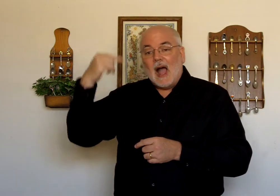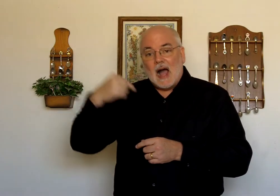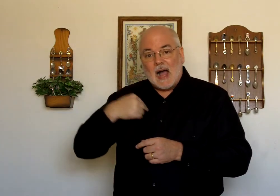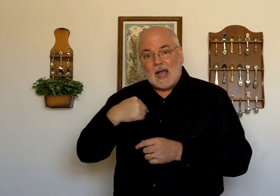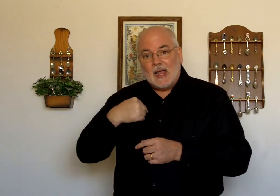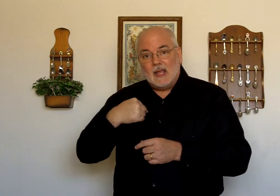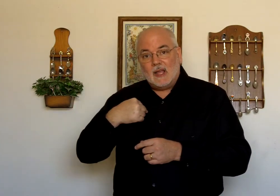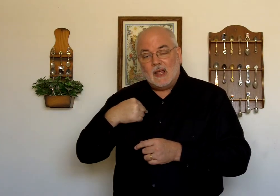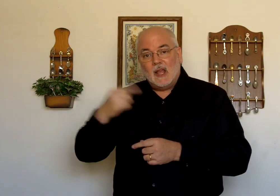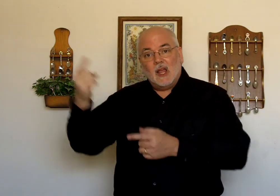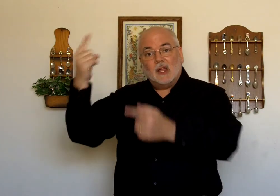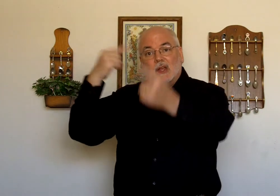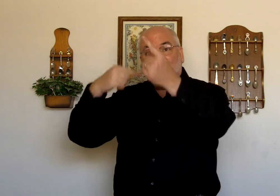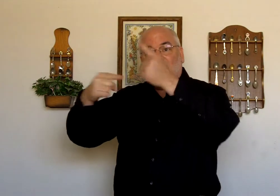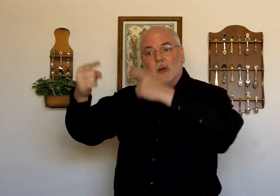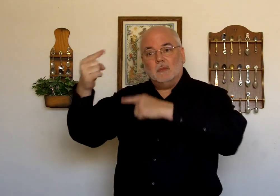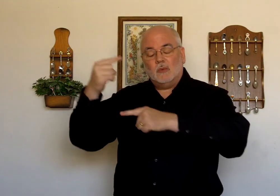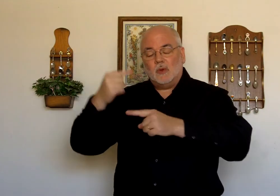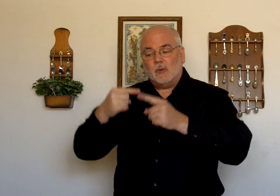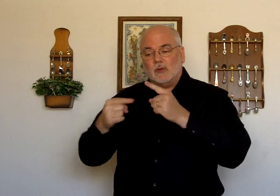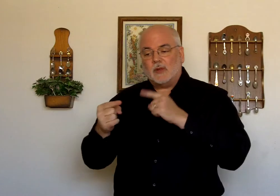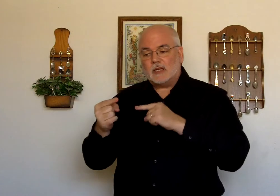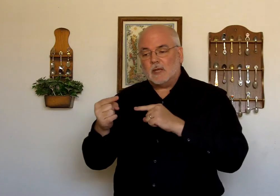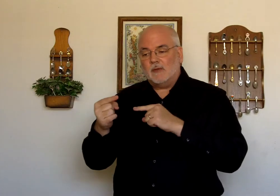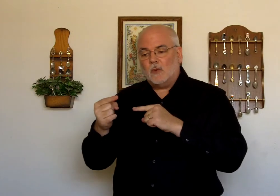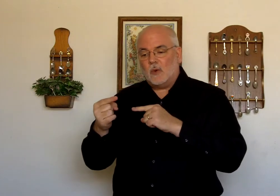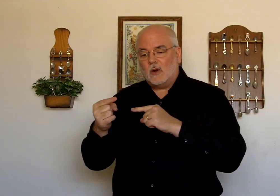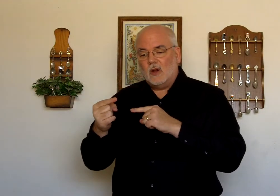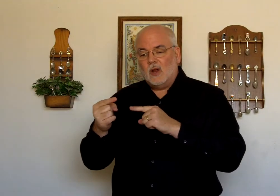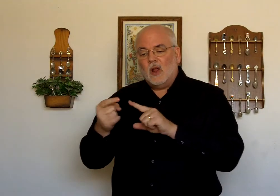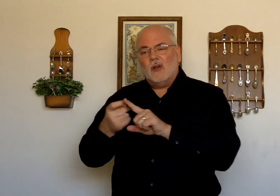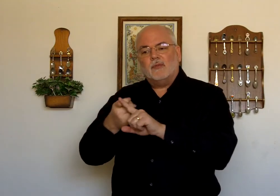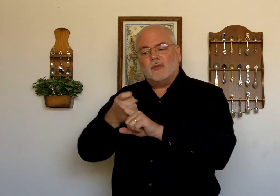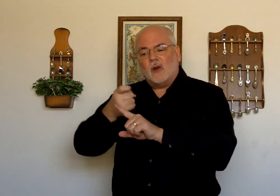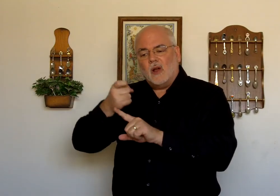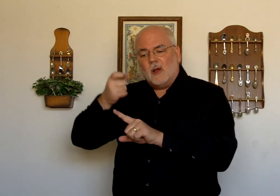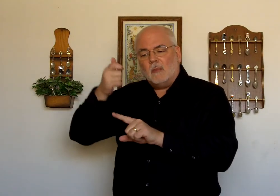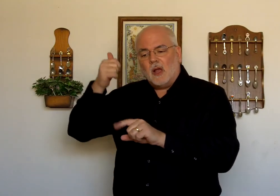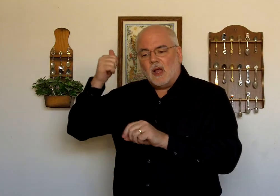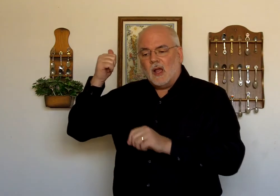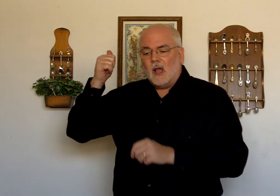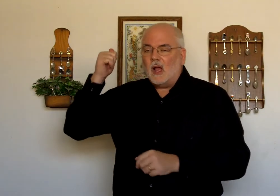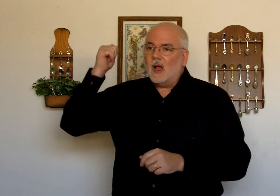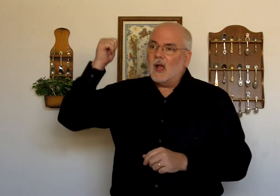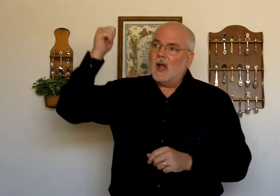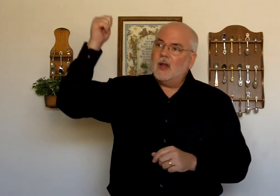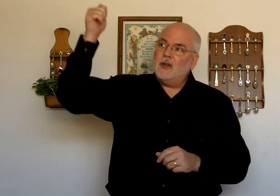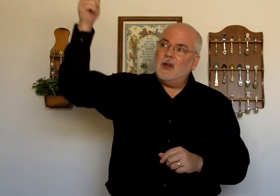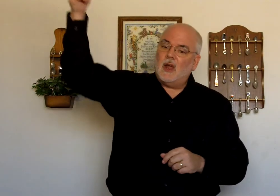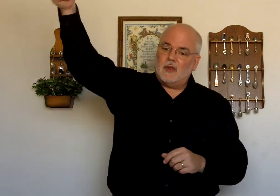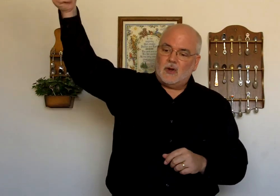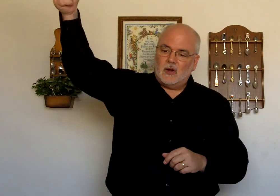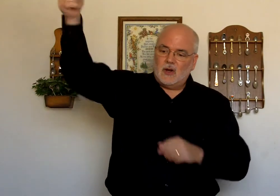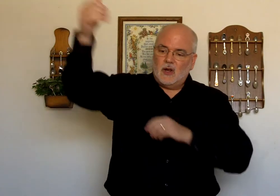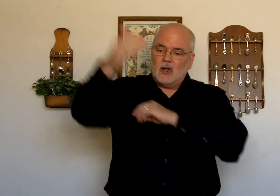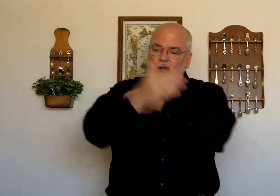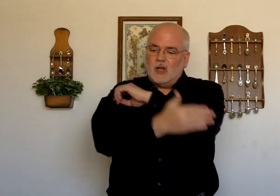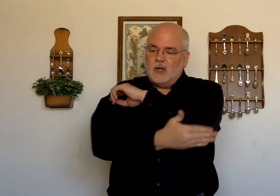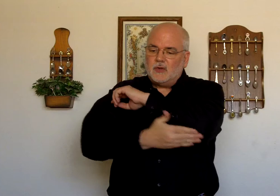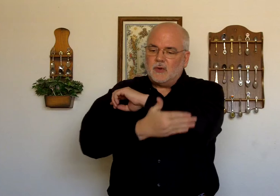I. Come. We went through that sign before. From. Another. Country.